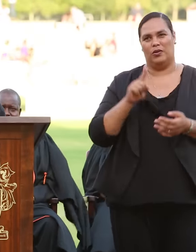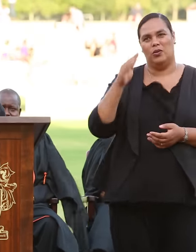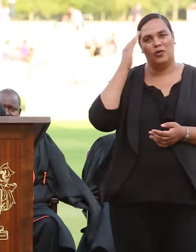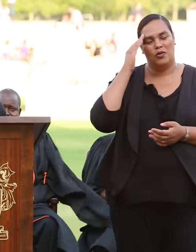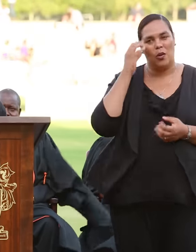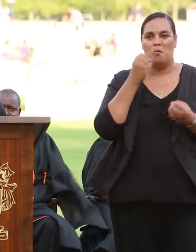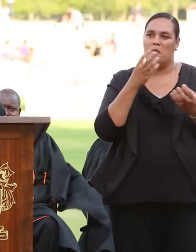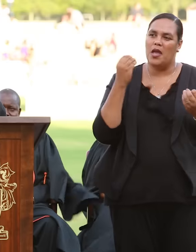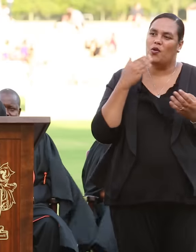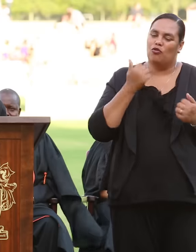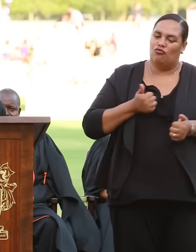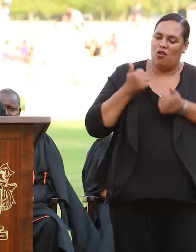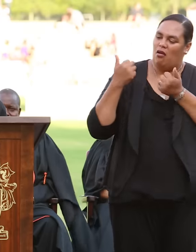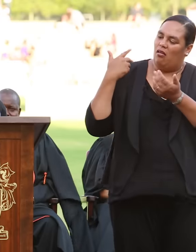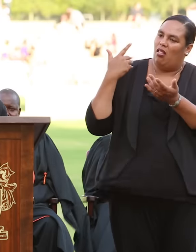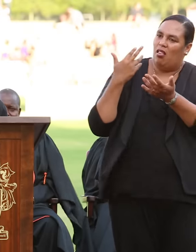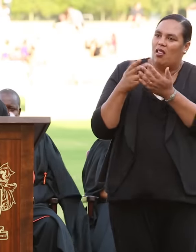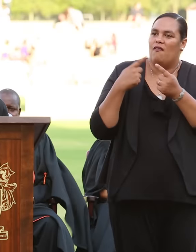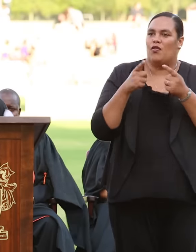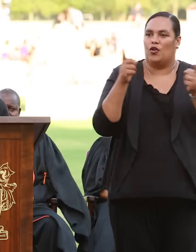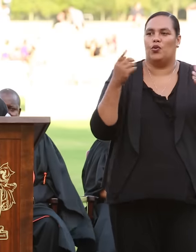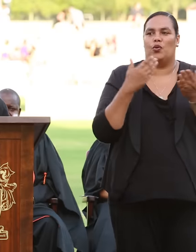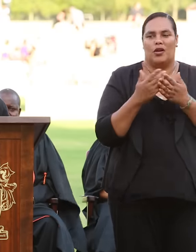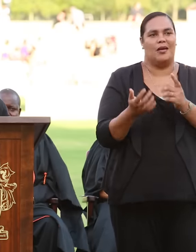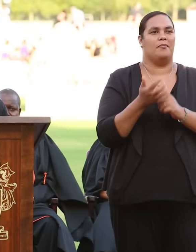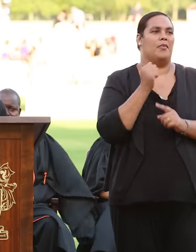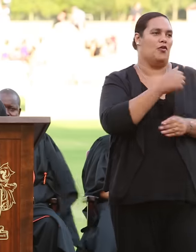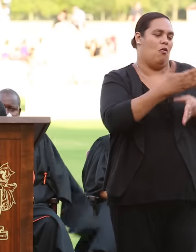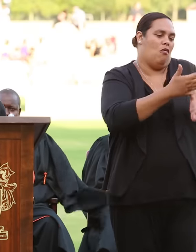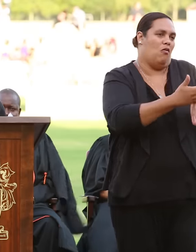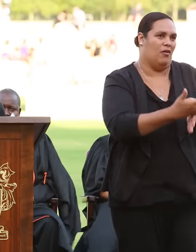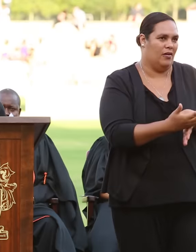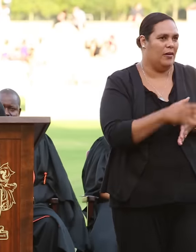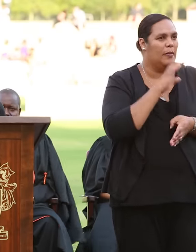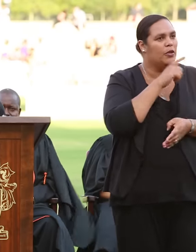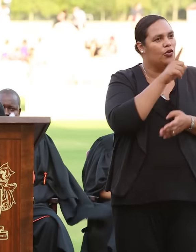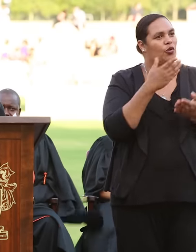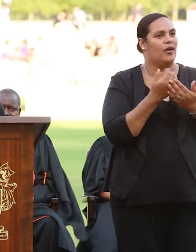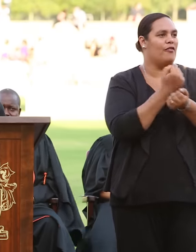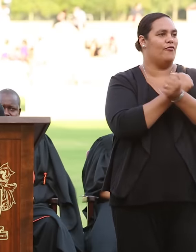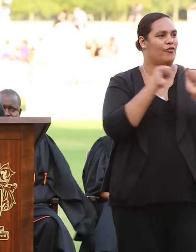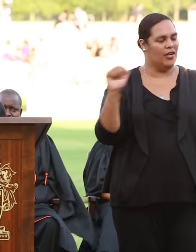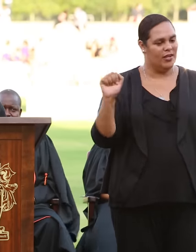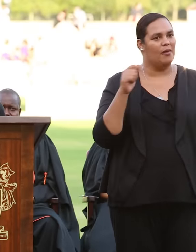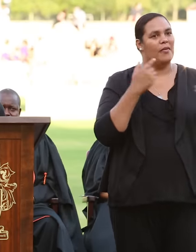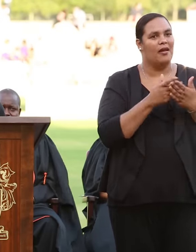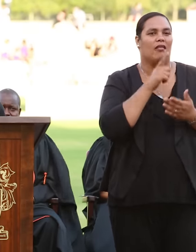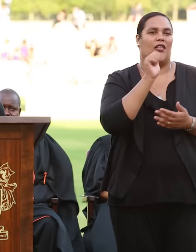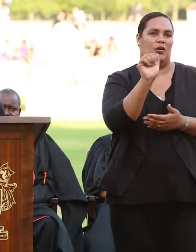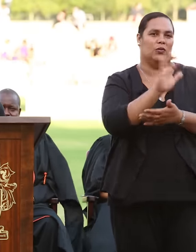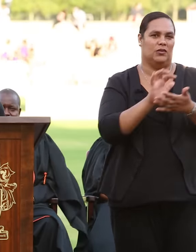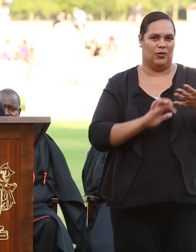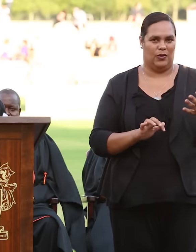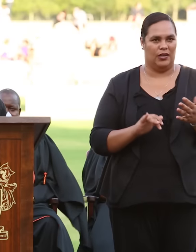have toiled and struggled for you to bear the fruits of their labour, so that you may have the freedom and platform to tell your story.